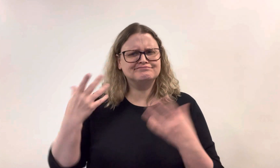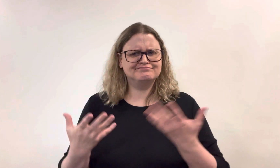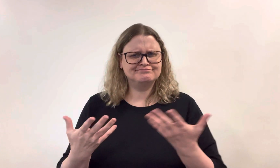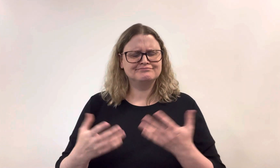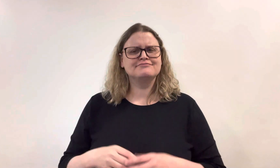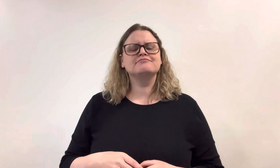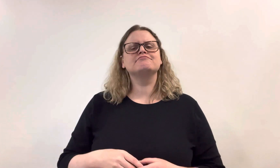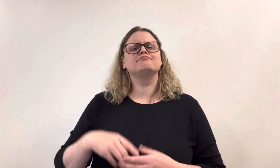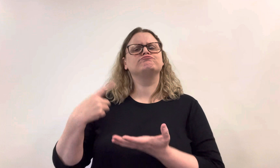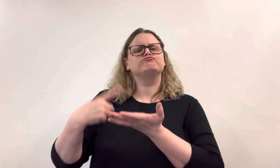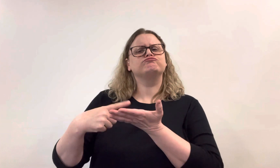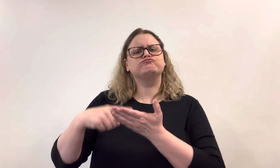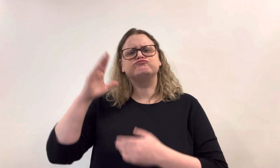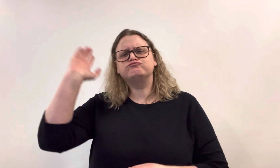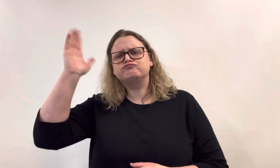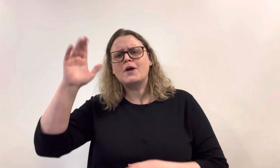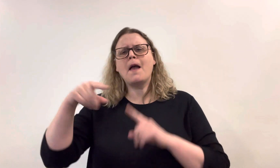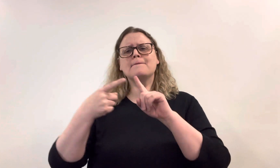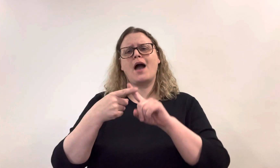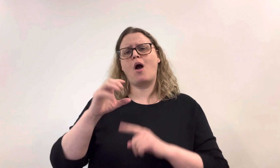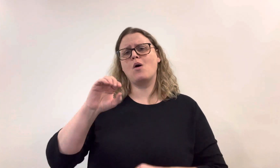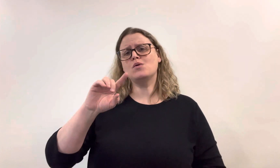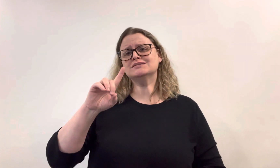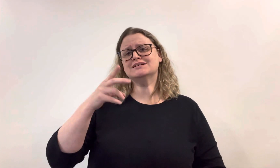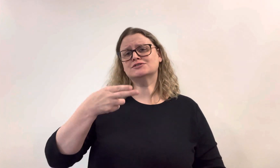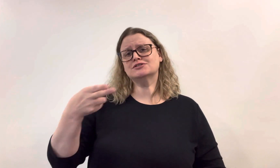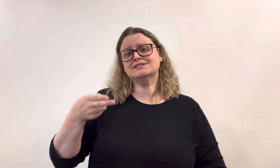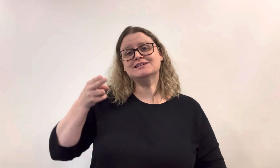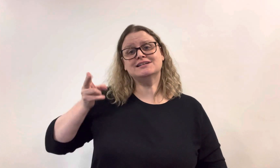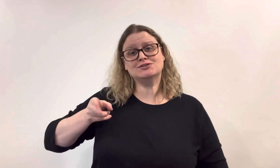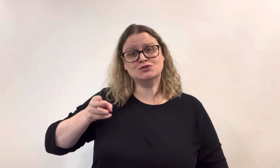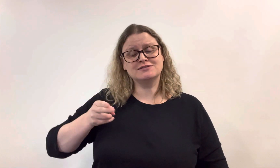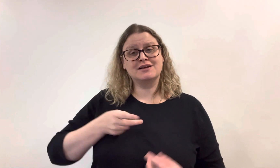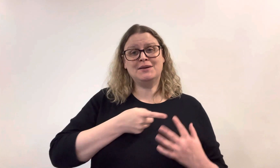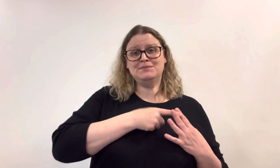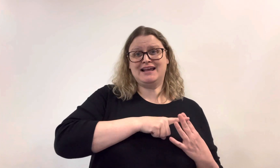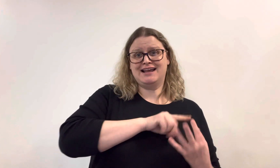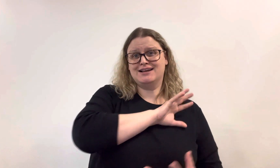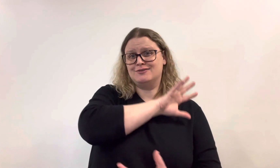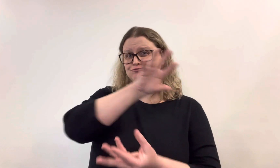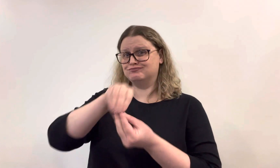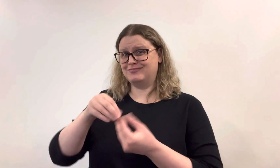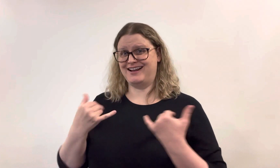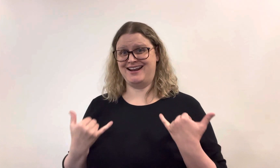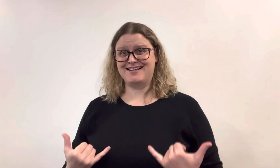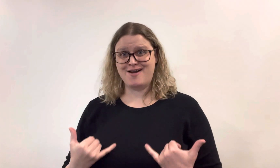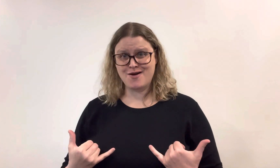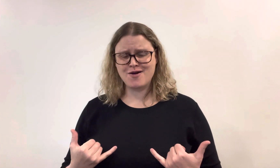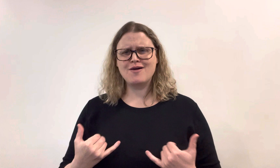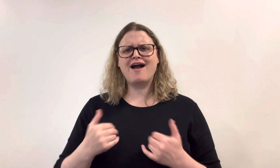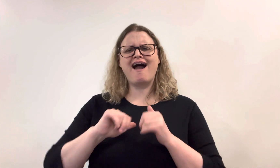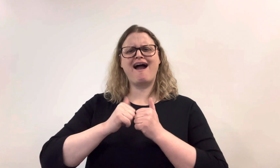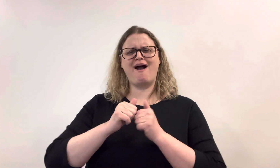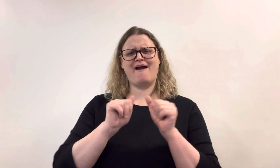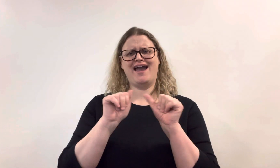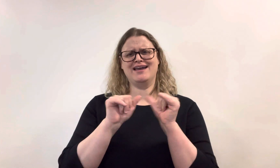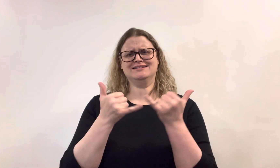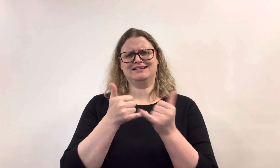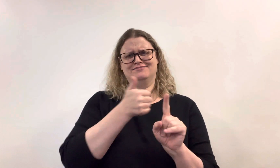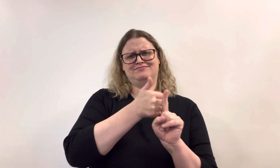This gathering will be to discuss and present about the history of ODHH and how